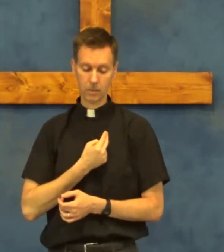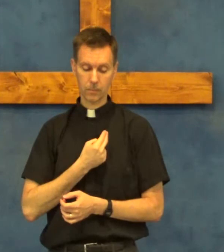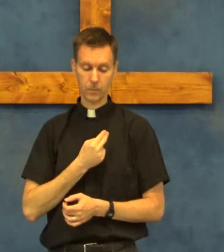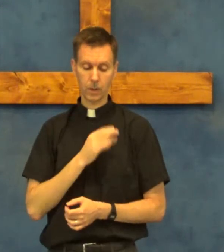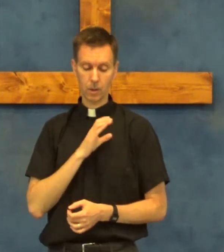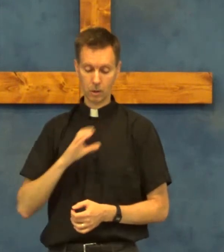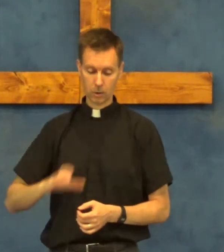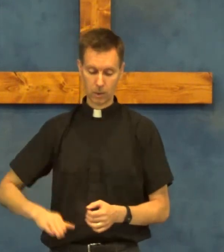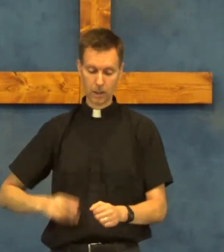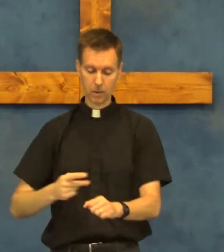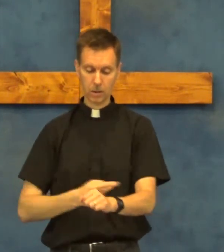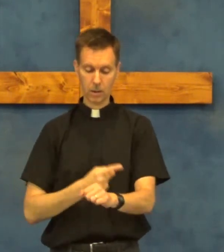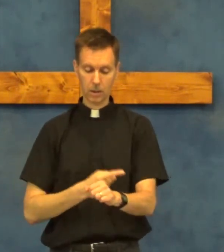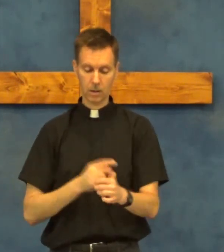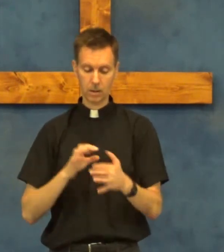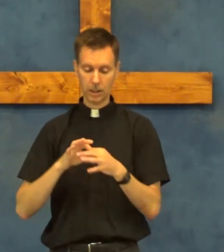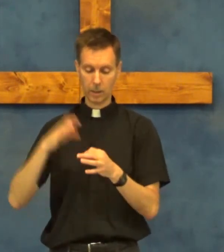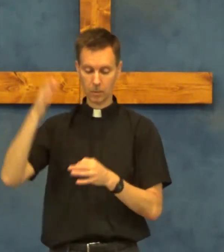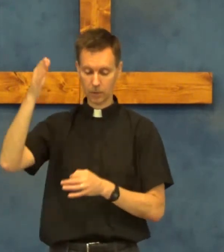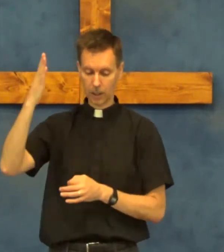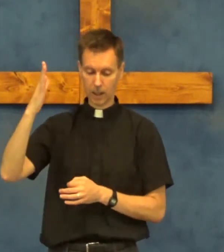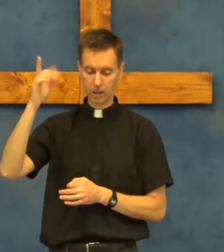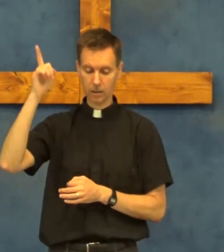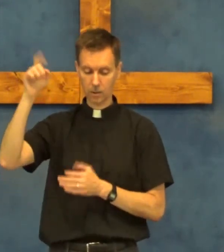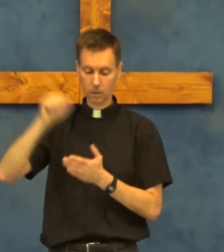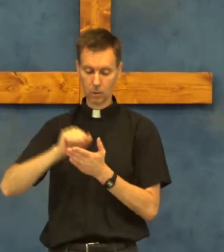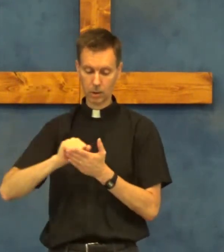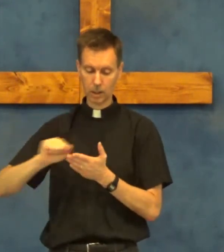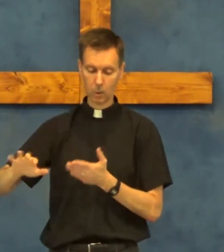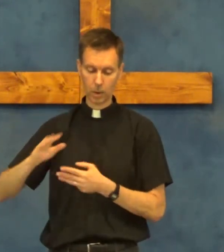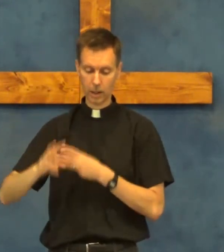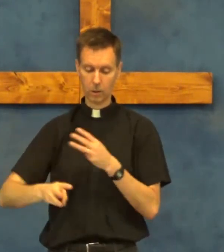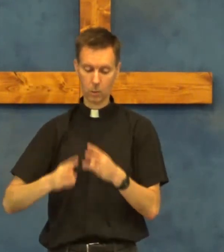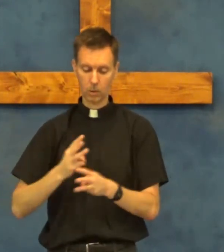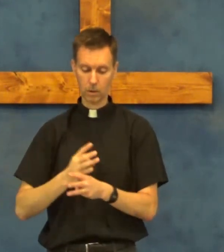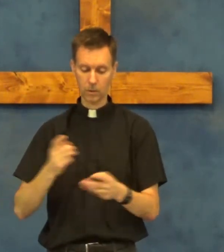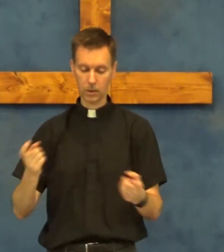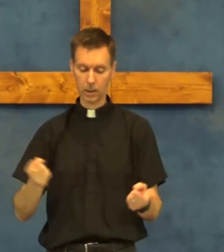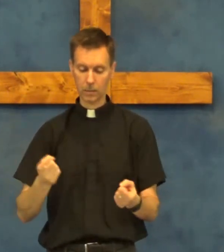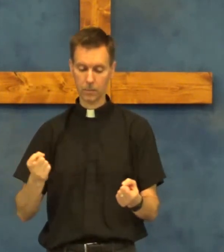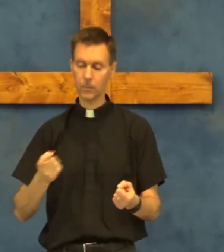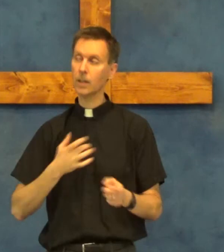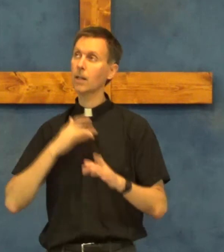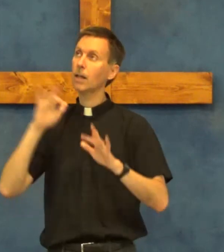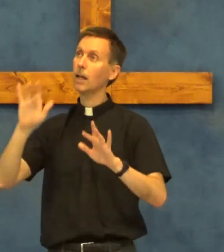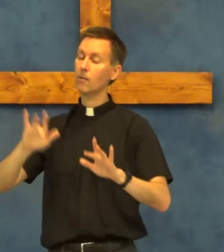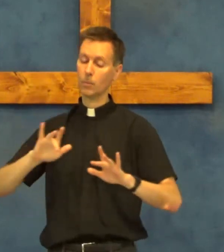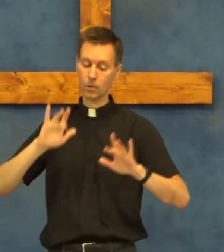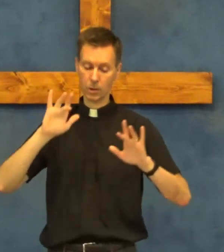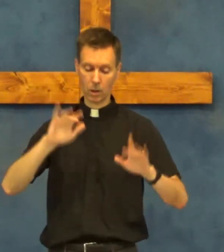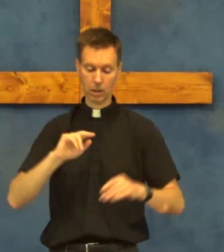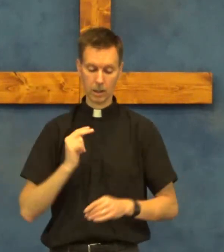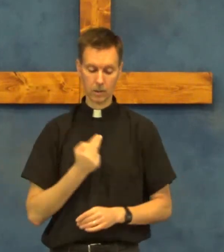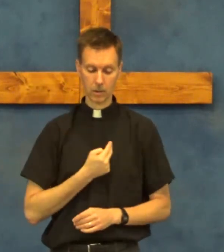Christ Lamb of God you take away the world's sin have mercy on us